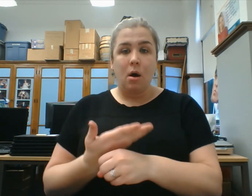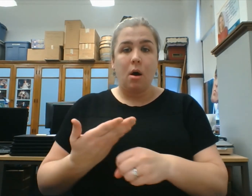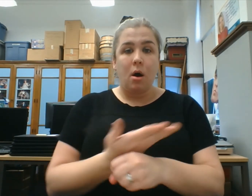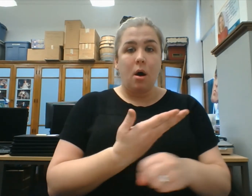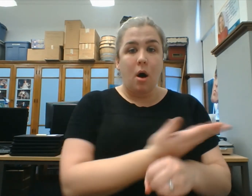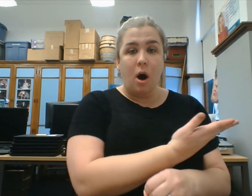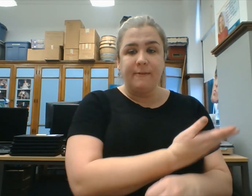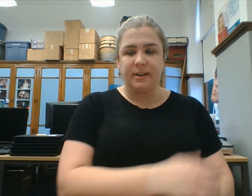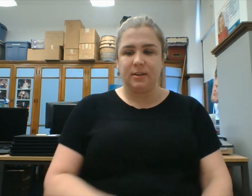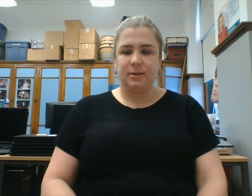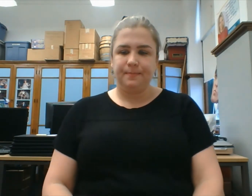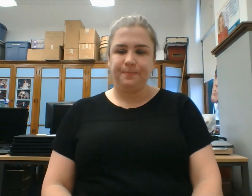Harvest.